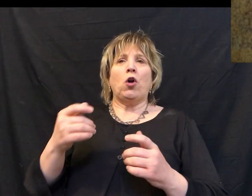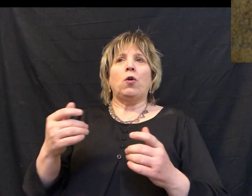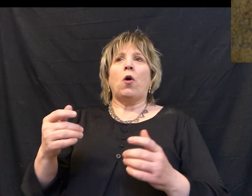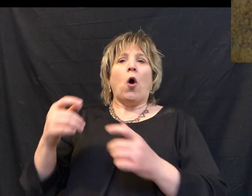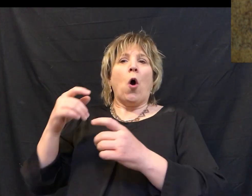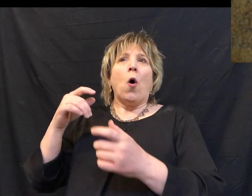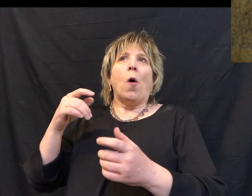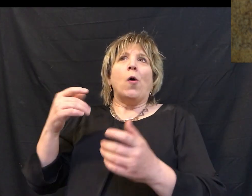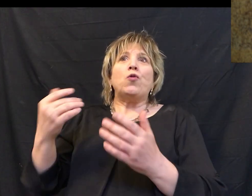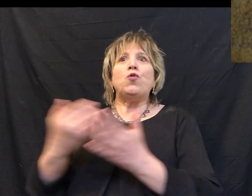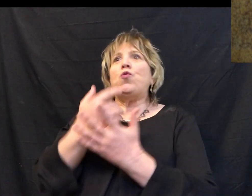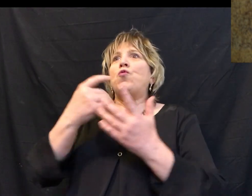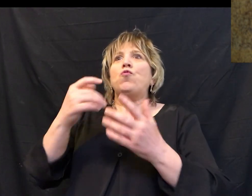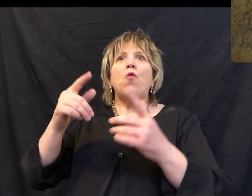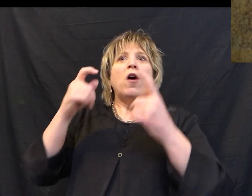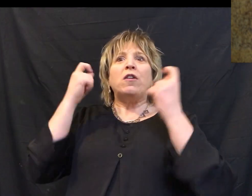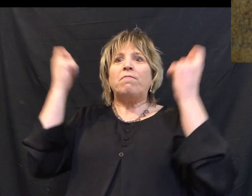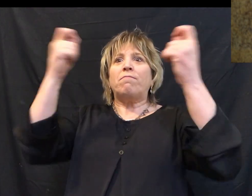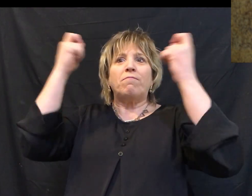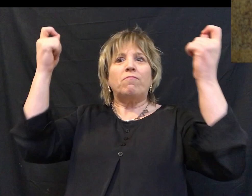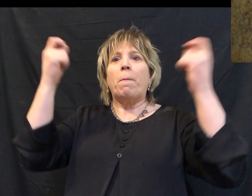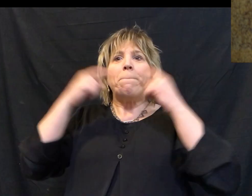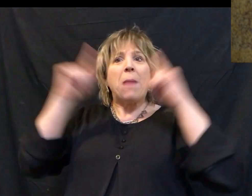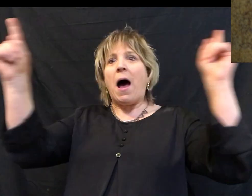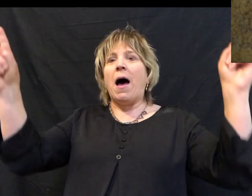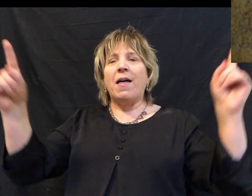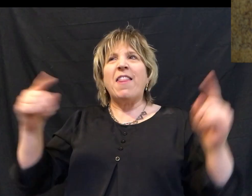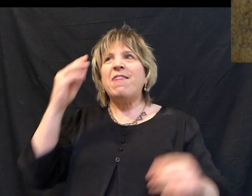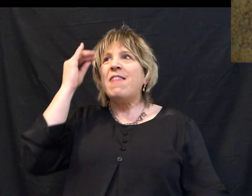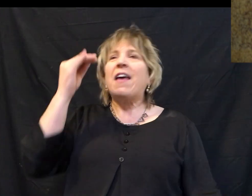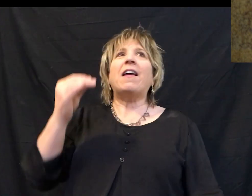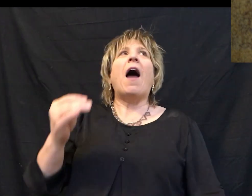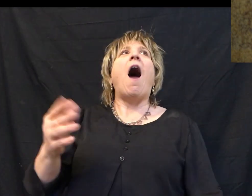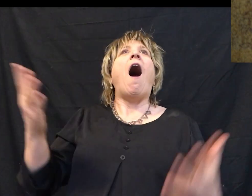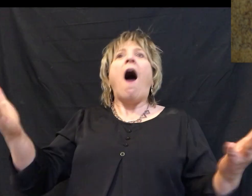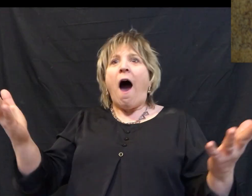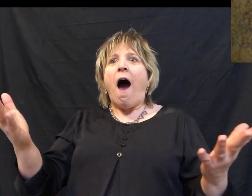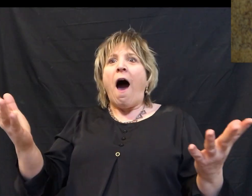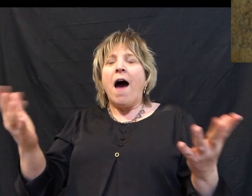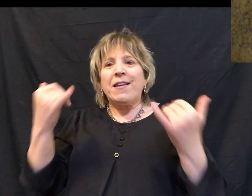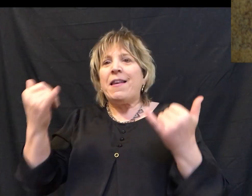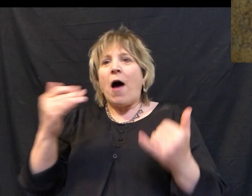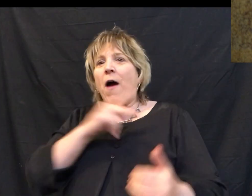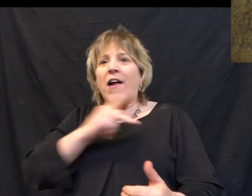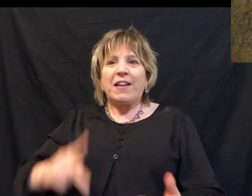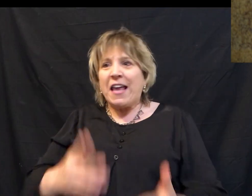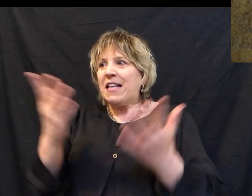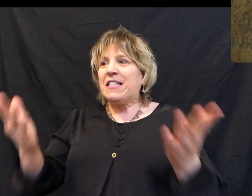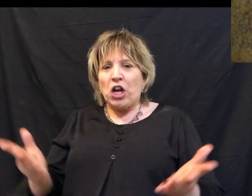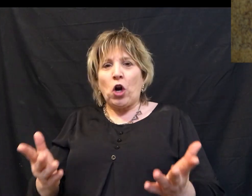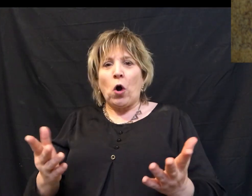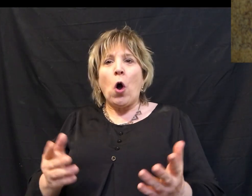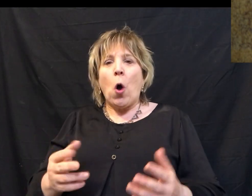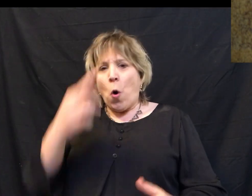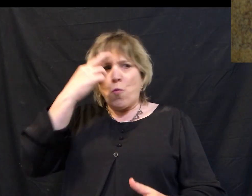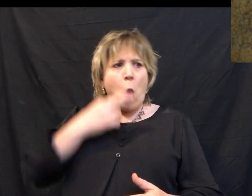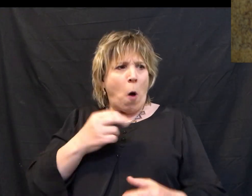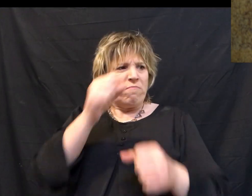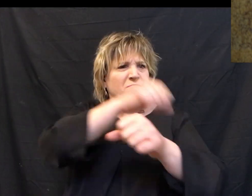revolutionary military triumph. They're thinking to themselves, at last, our king is here. He's going to defeat